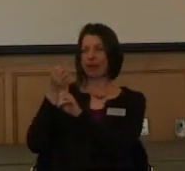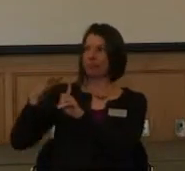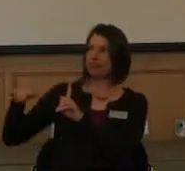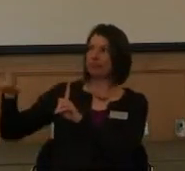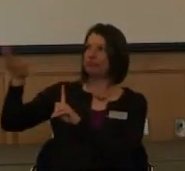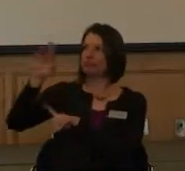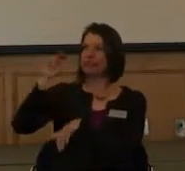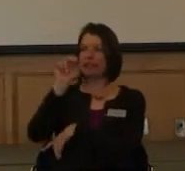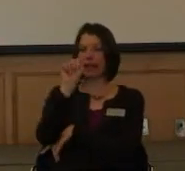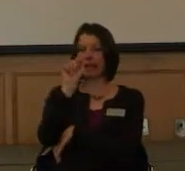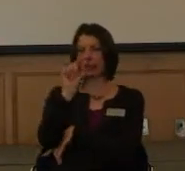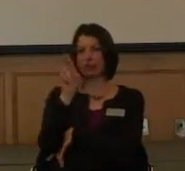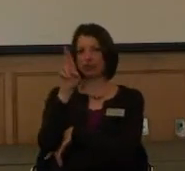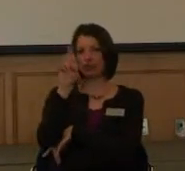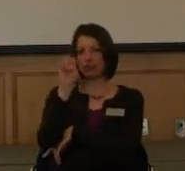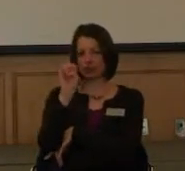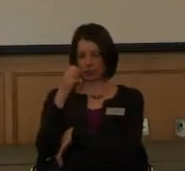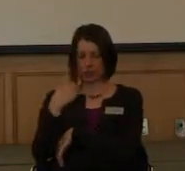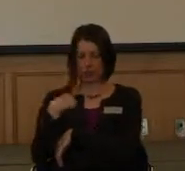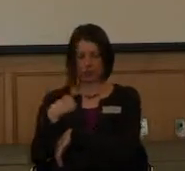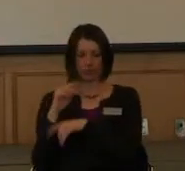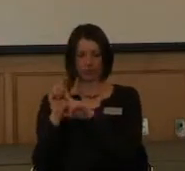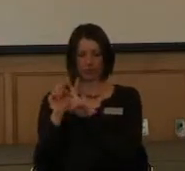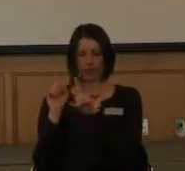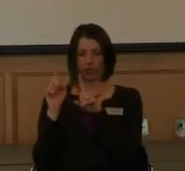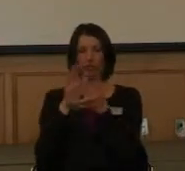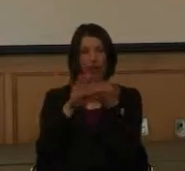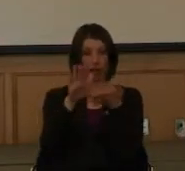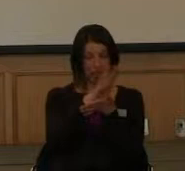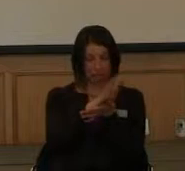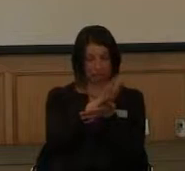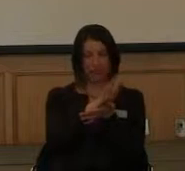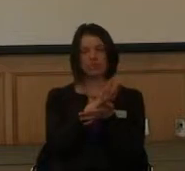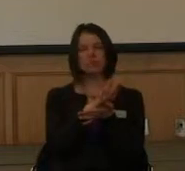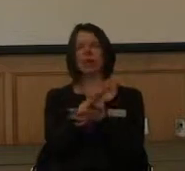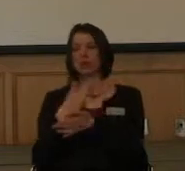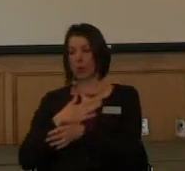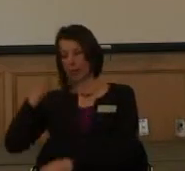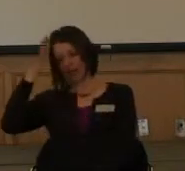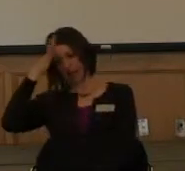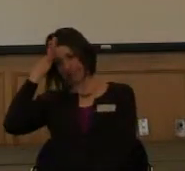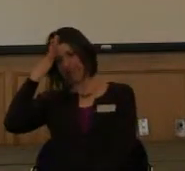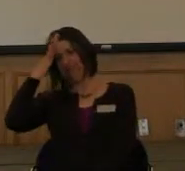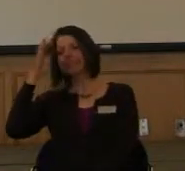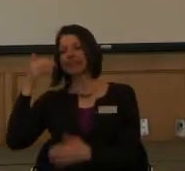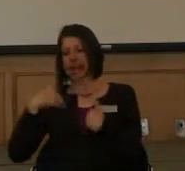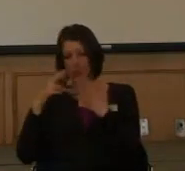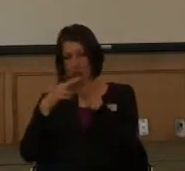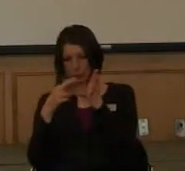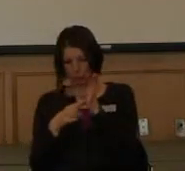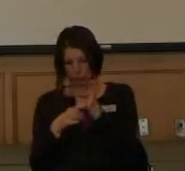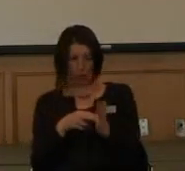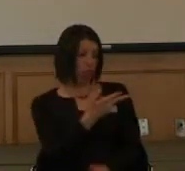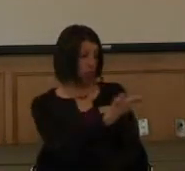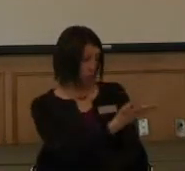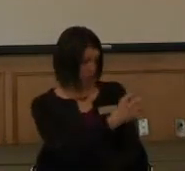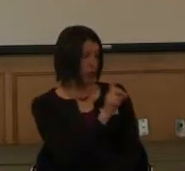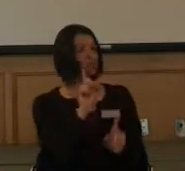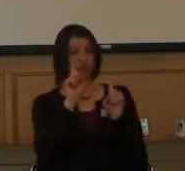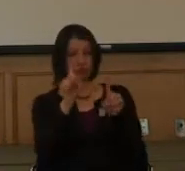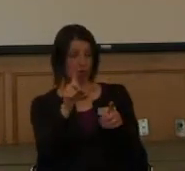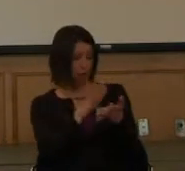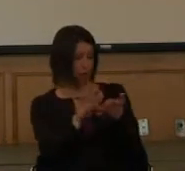because, well, partly my dad made a rule when we were kids. He said, you will go to college.